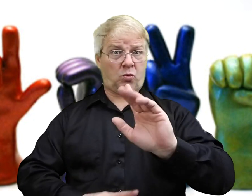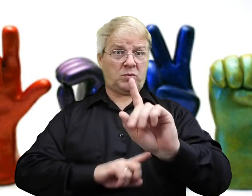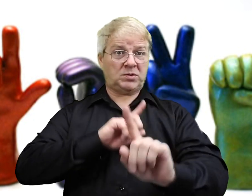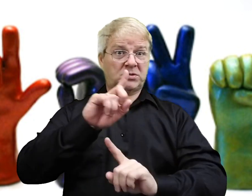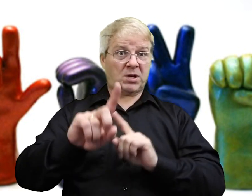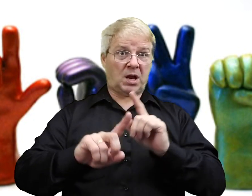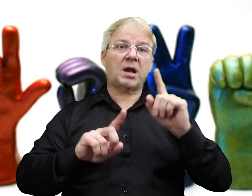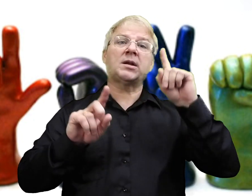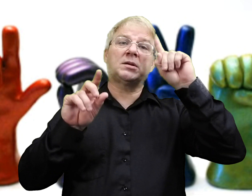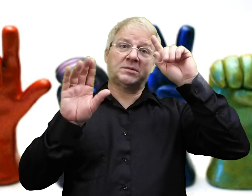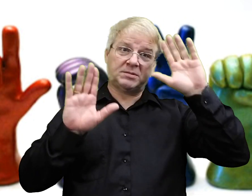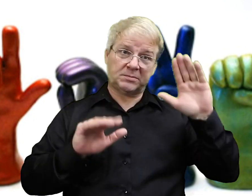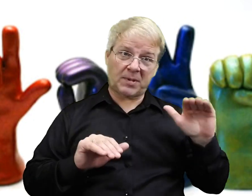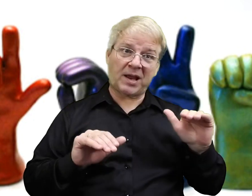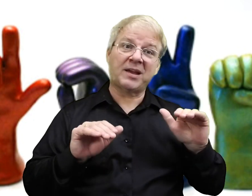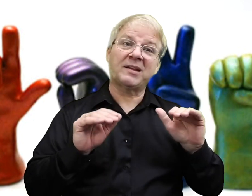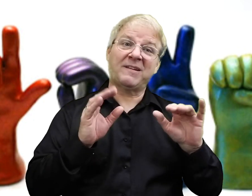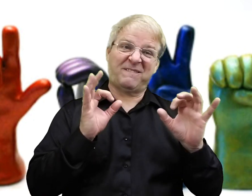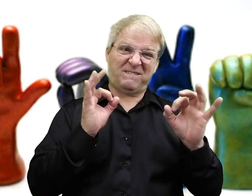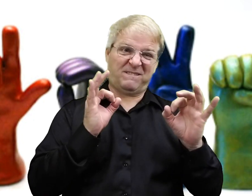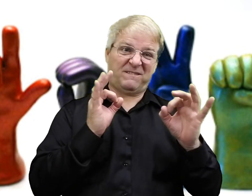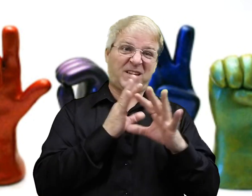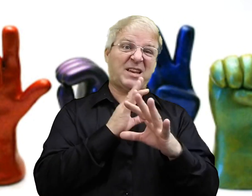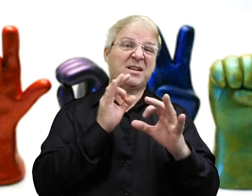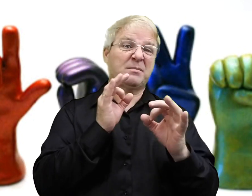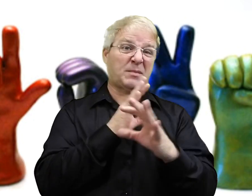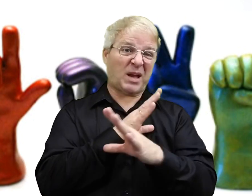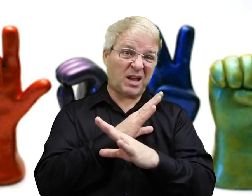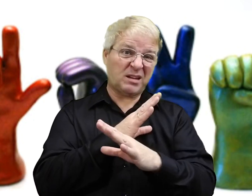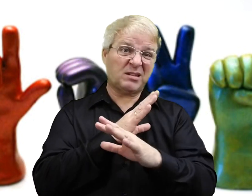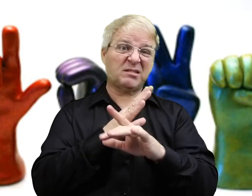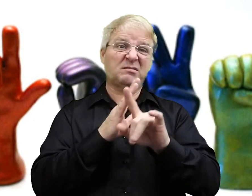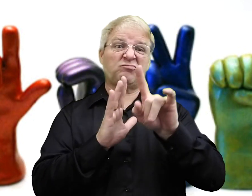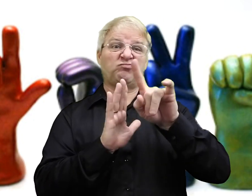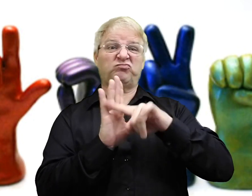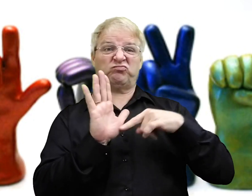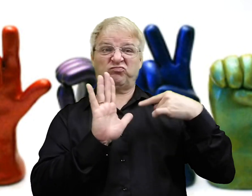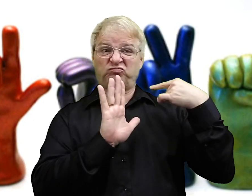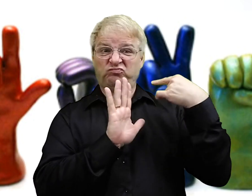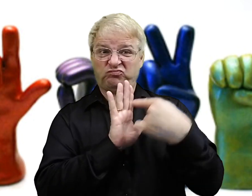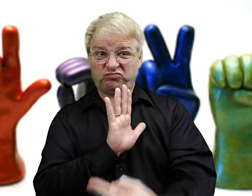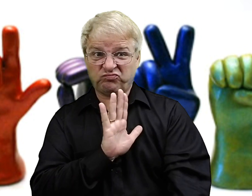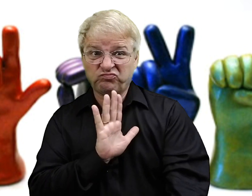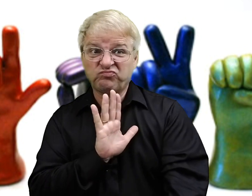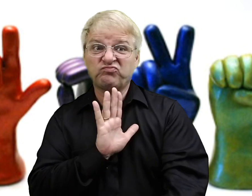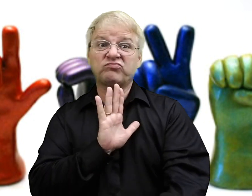Also you should know your sign language. And expect and hope for some feedback.